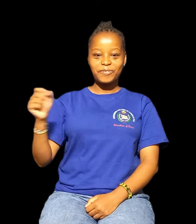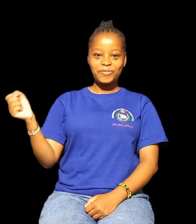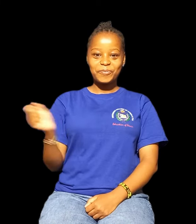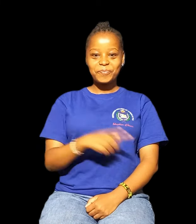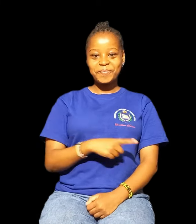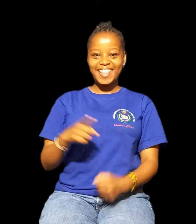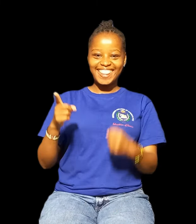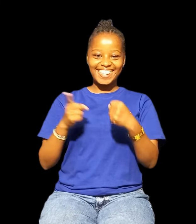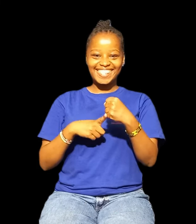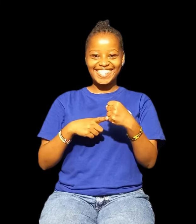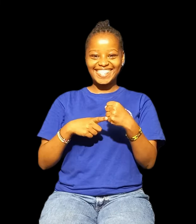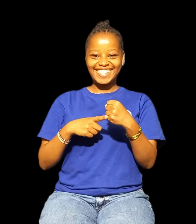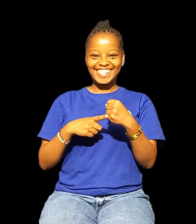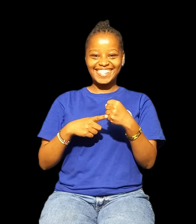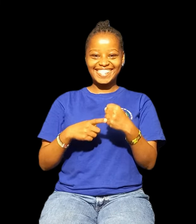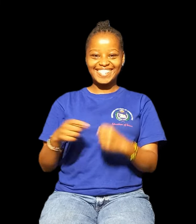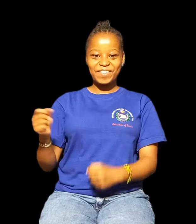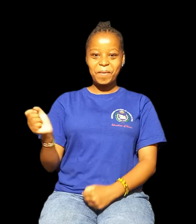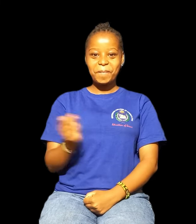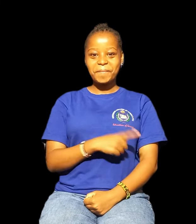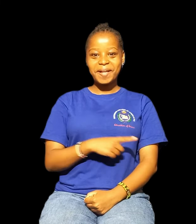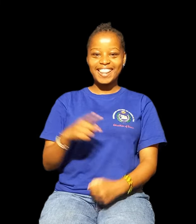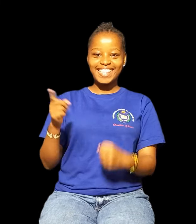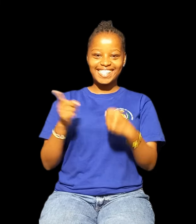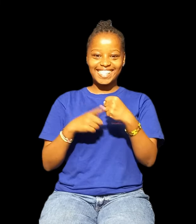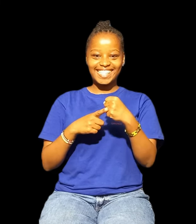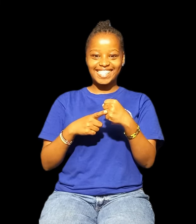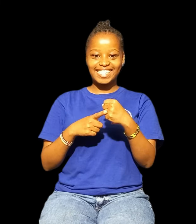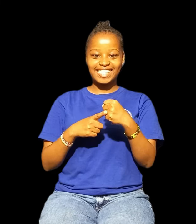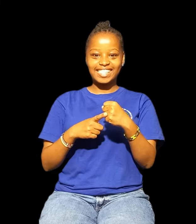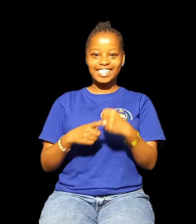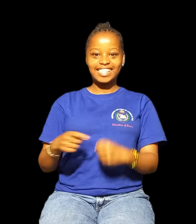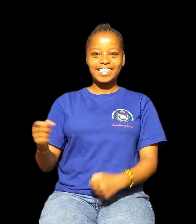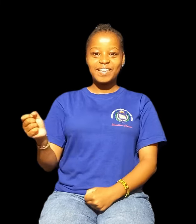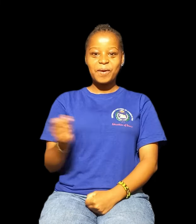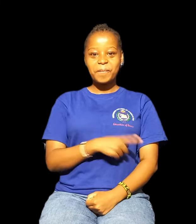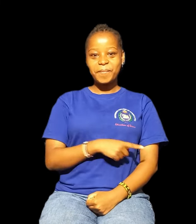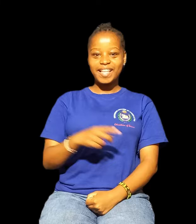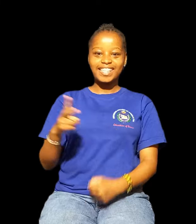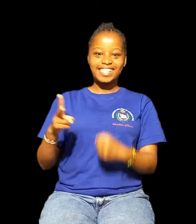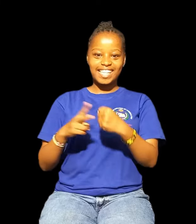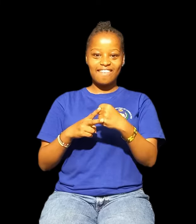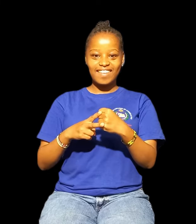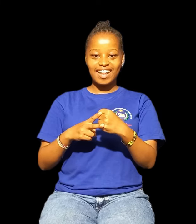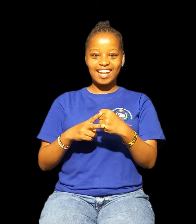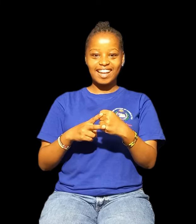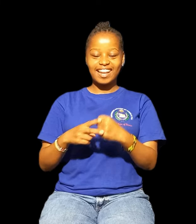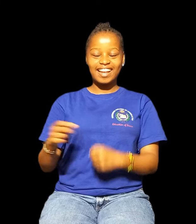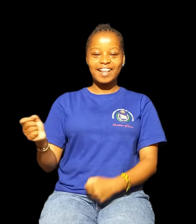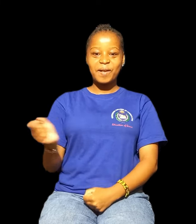June July July July